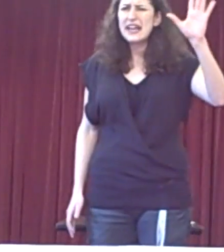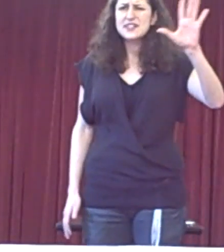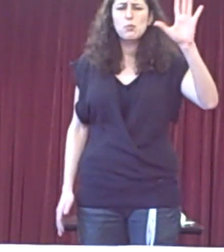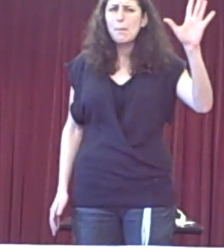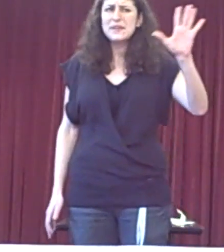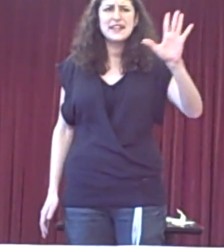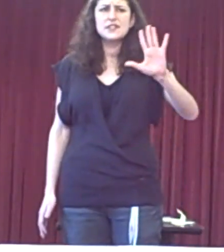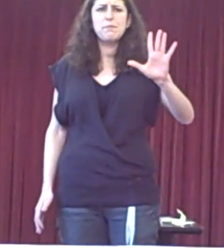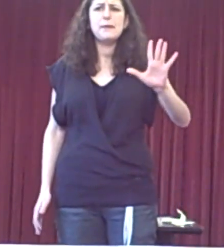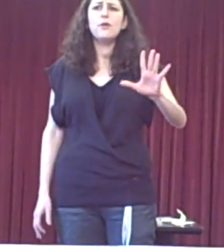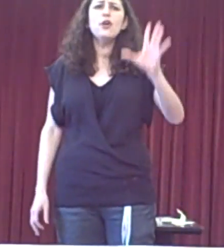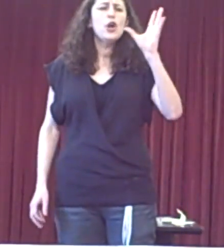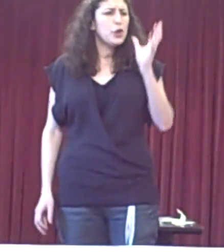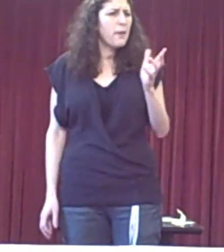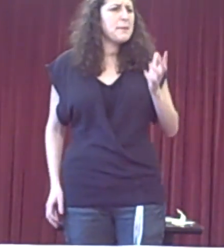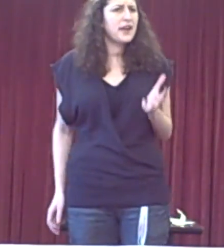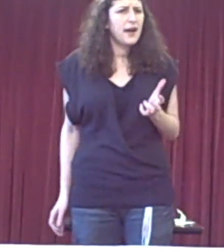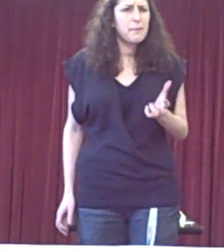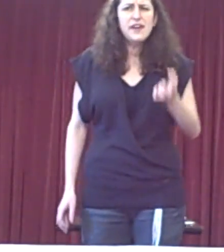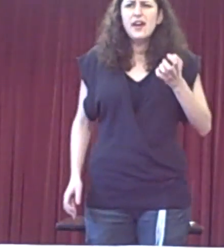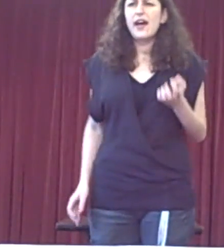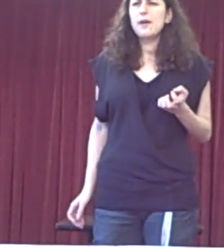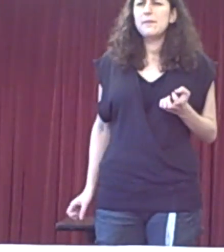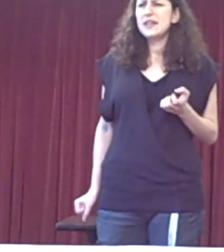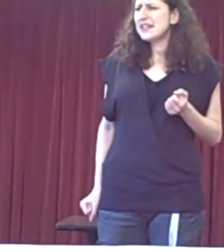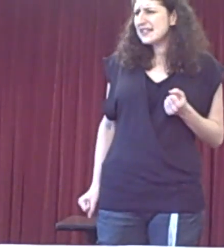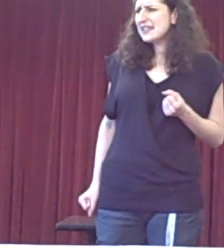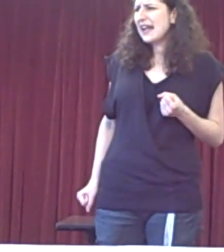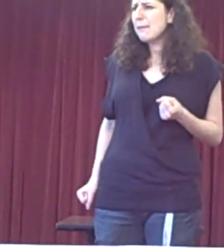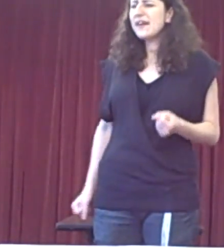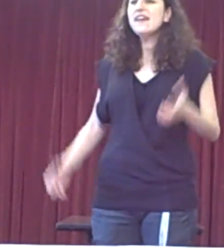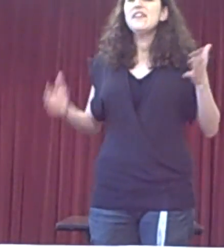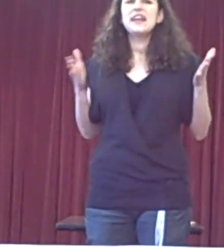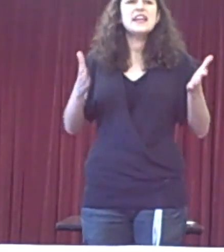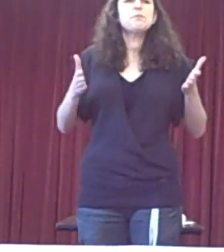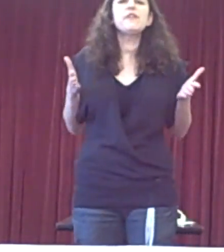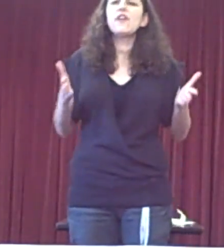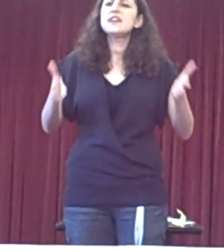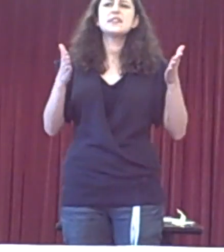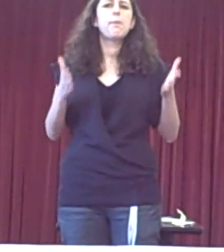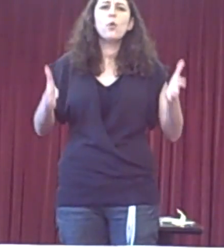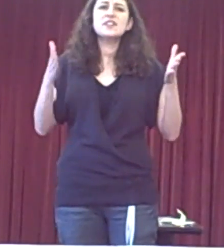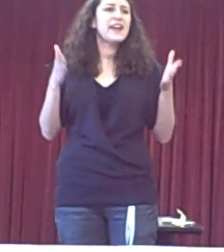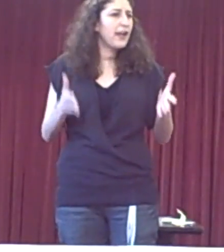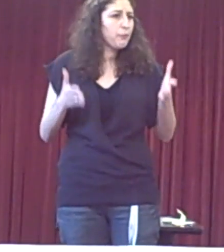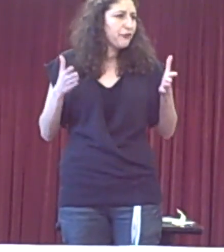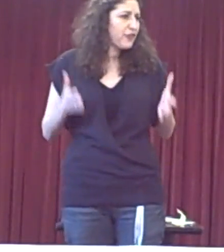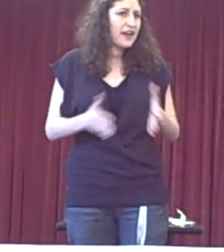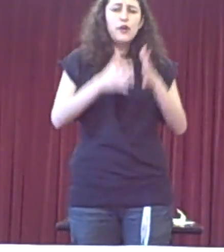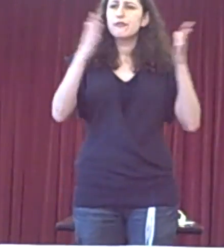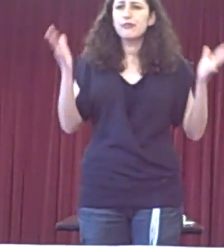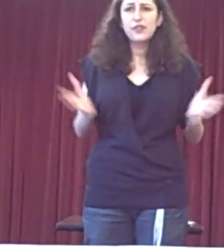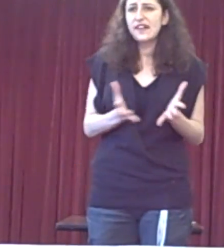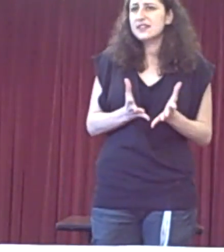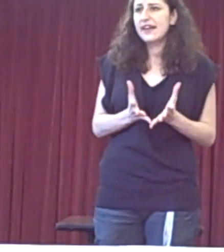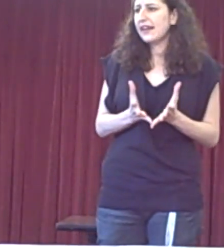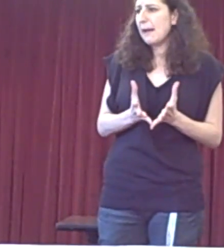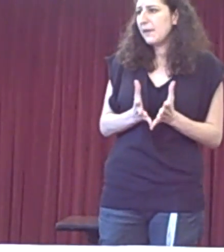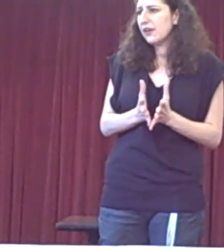like less than 1% of people who might become addicted to gambling, then let's provide support and help through things like Gambling